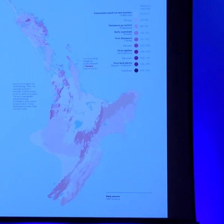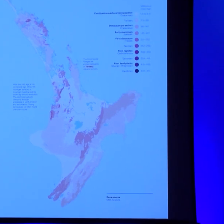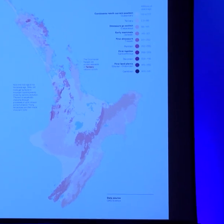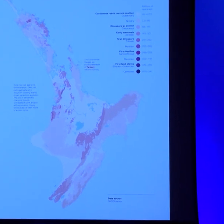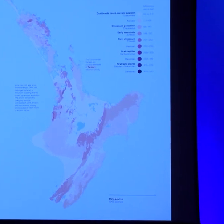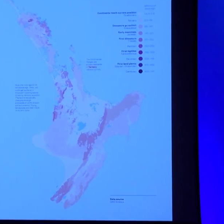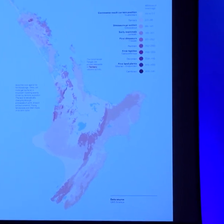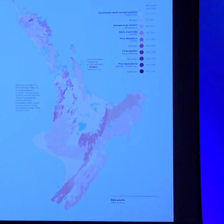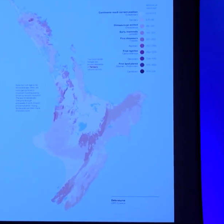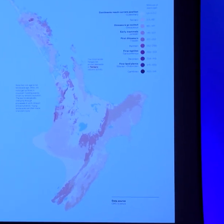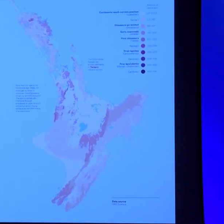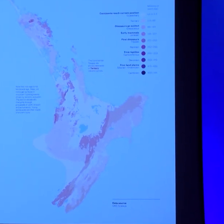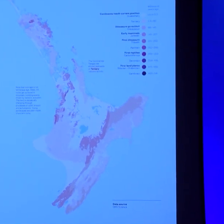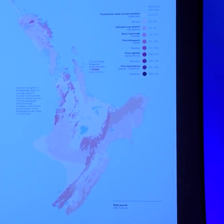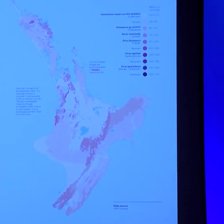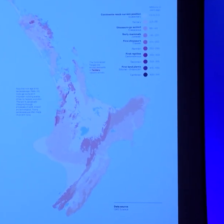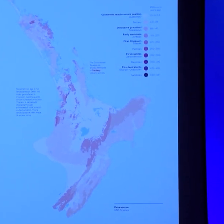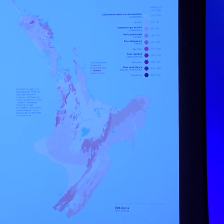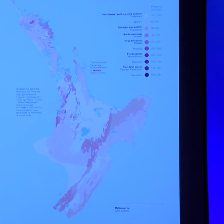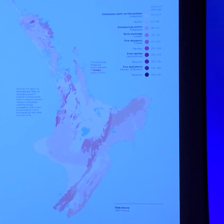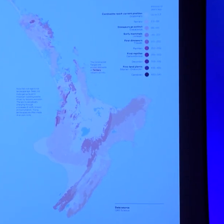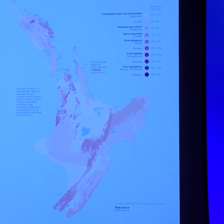it is the darker it is the older it is